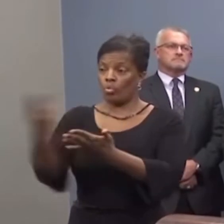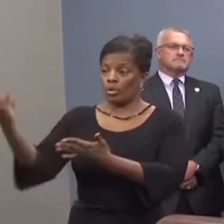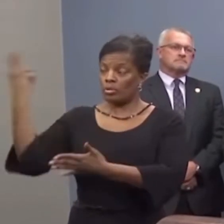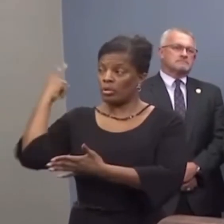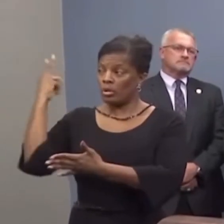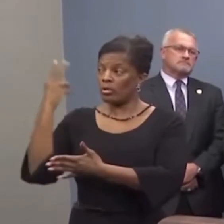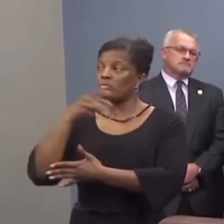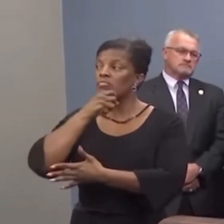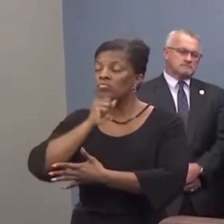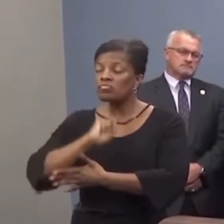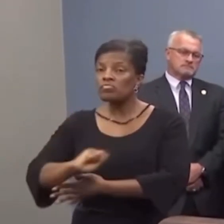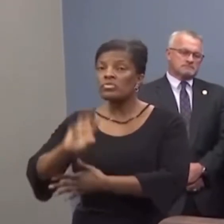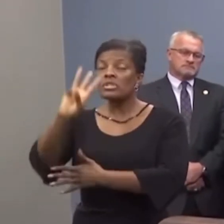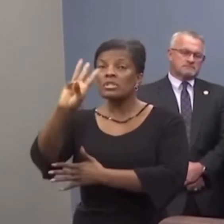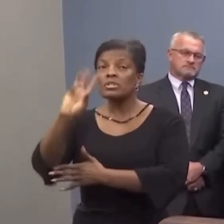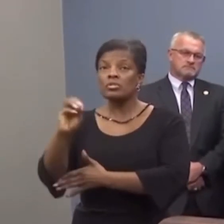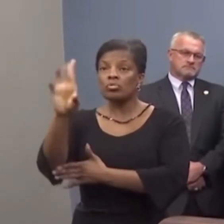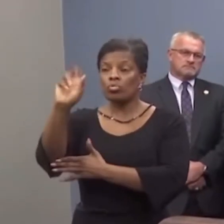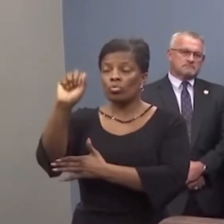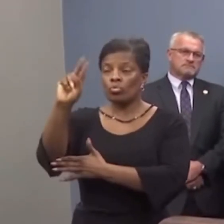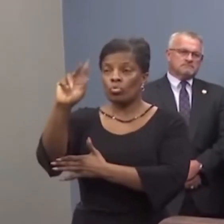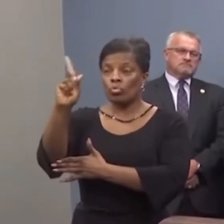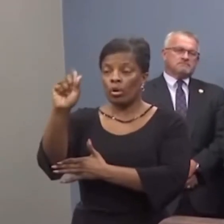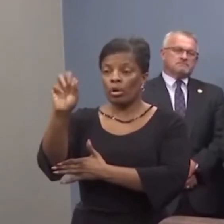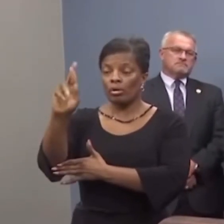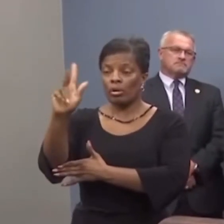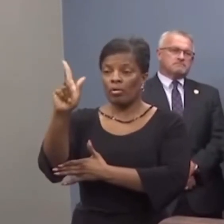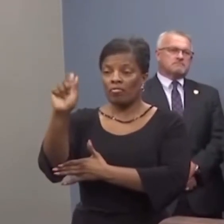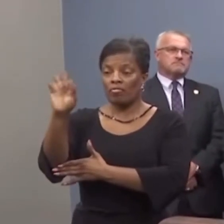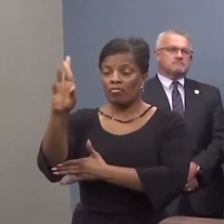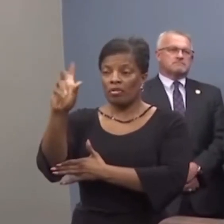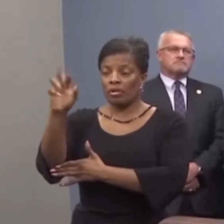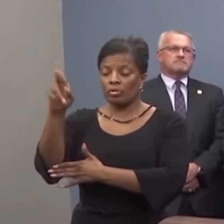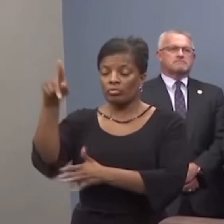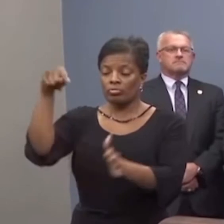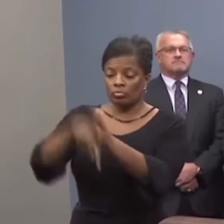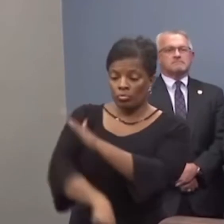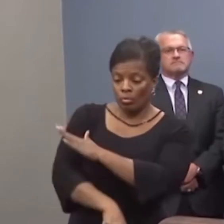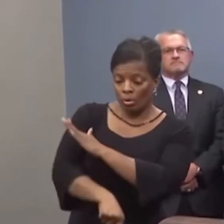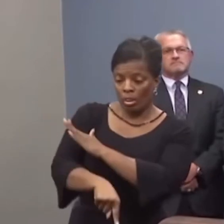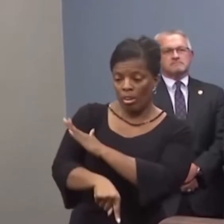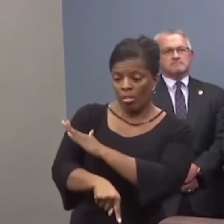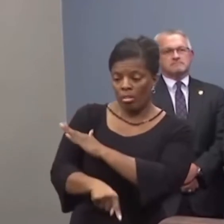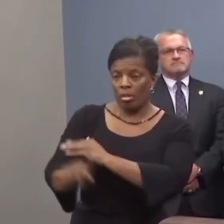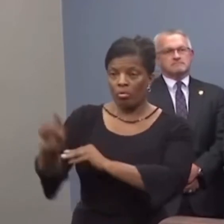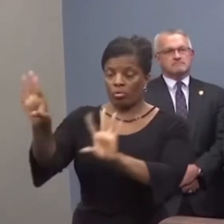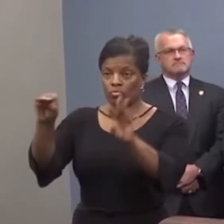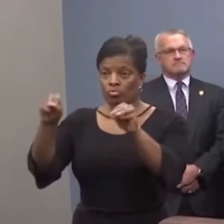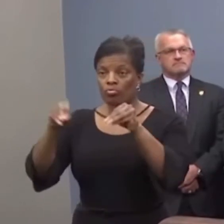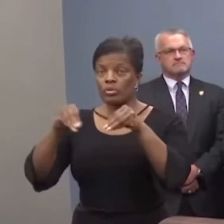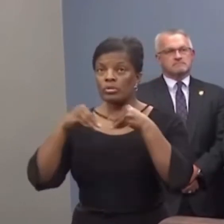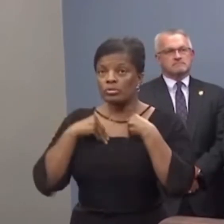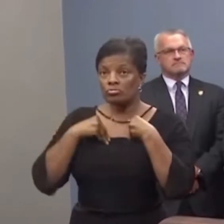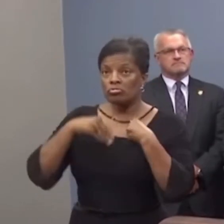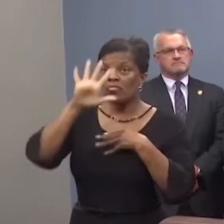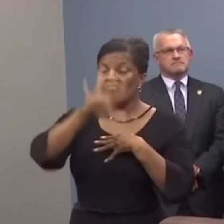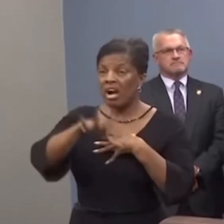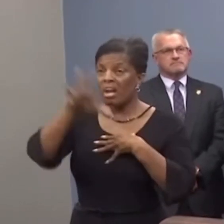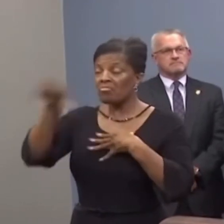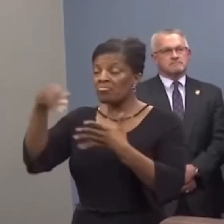60-year-old Ronald Felton was murdered. We received over 5,000 tips in this case.